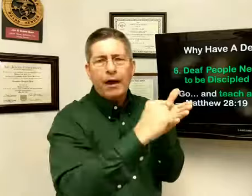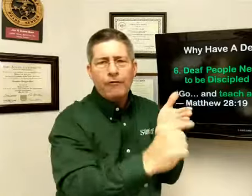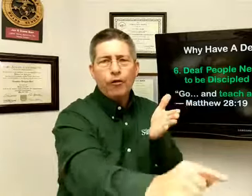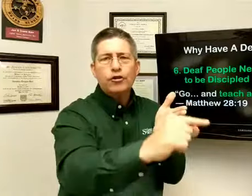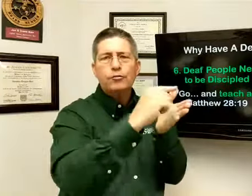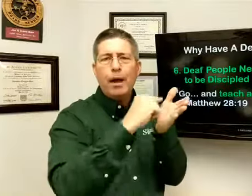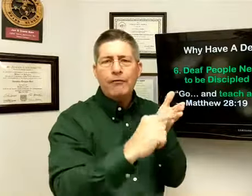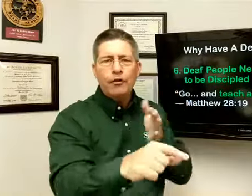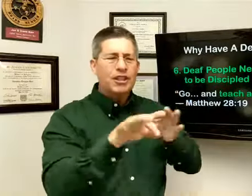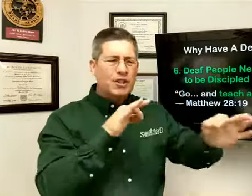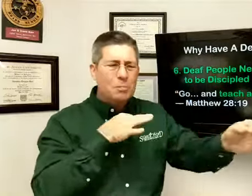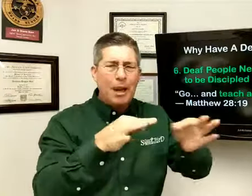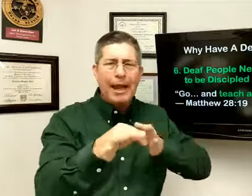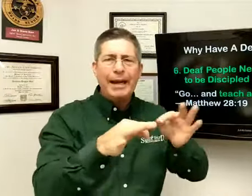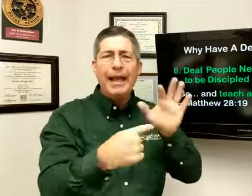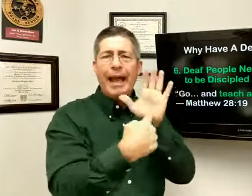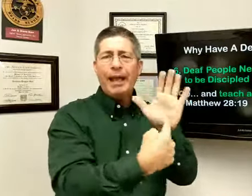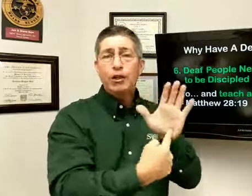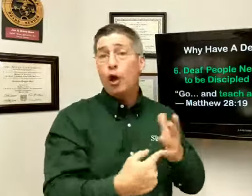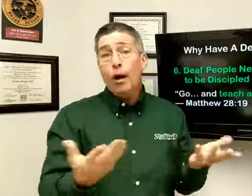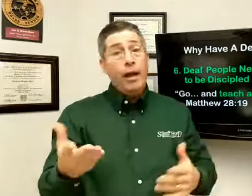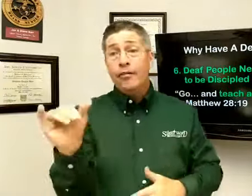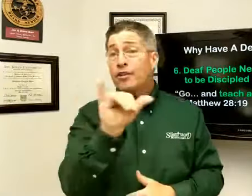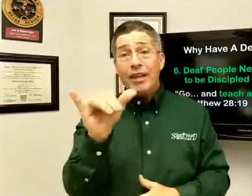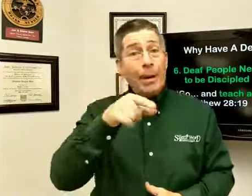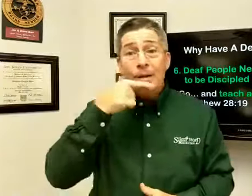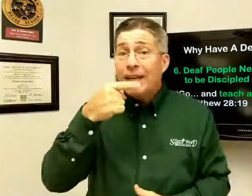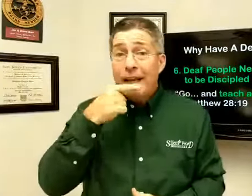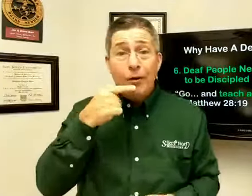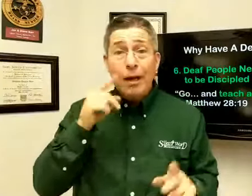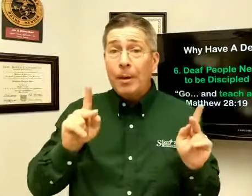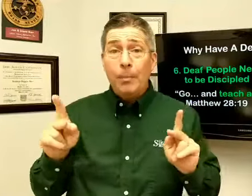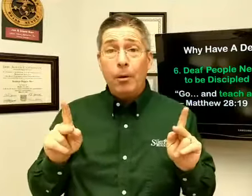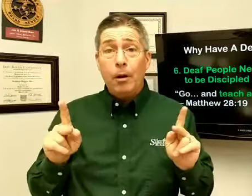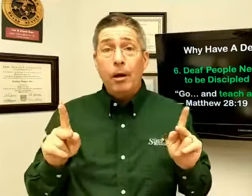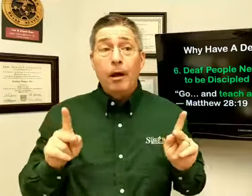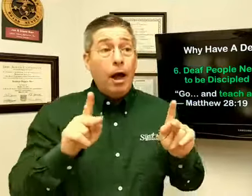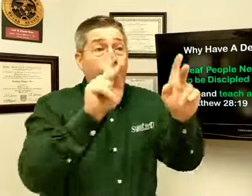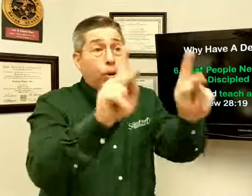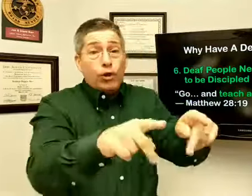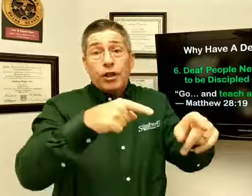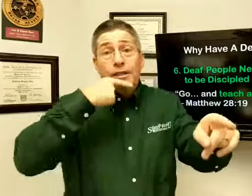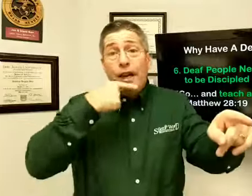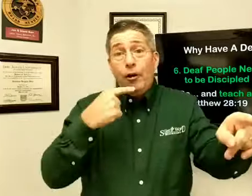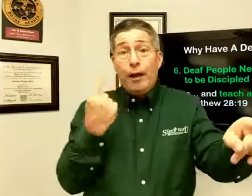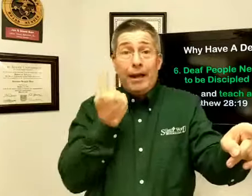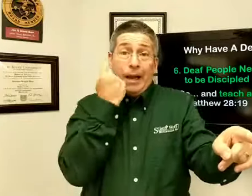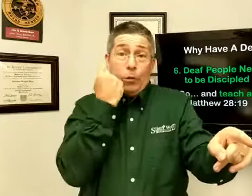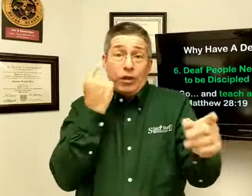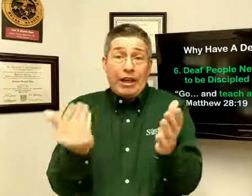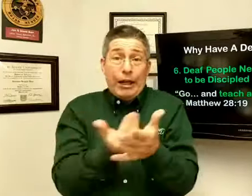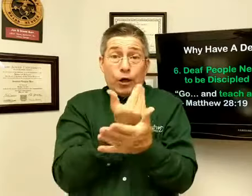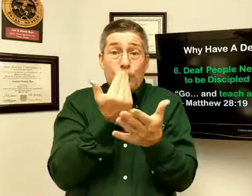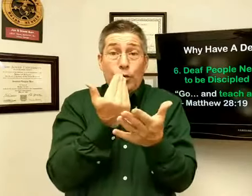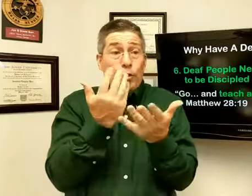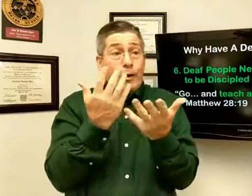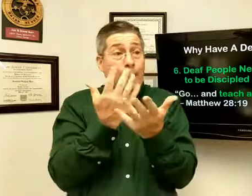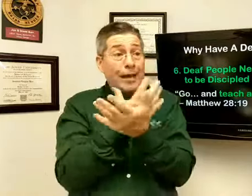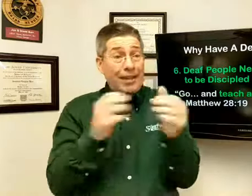verse by verse, explain and show. The same as the hearing people, a person that's hearing, he recently knew, gets